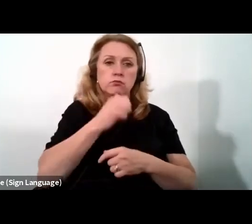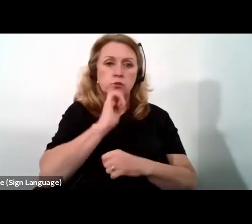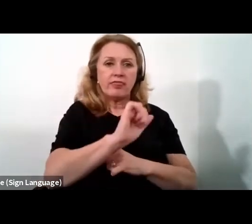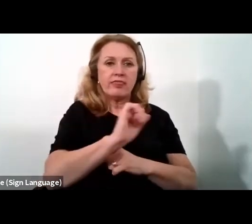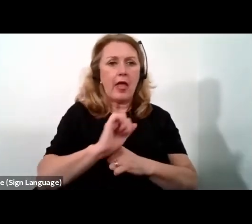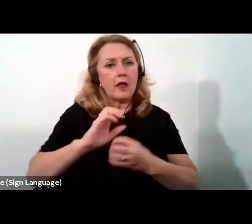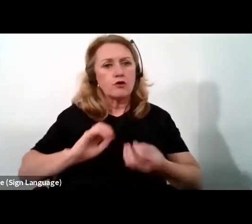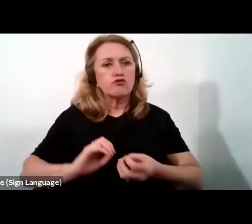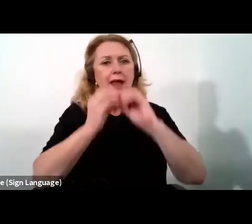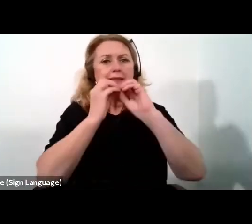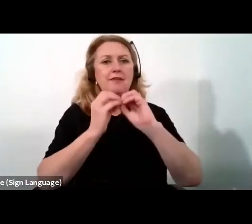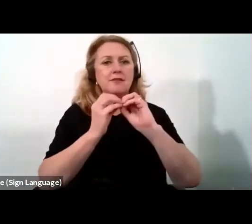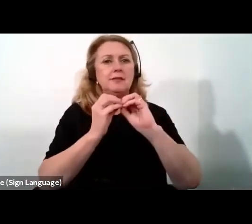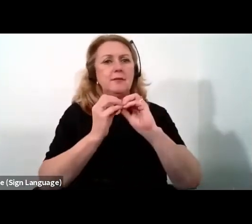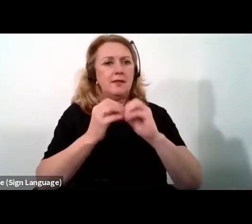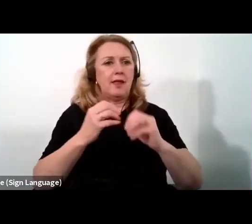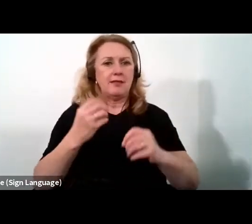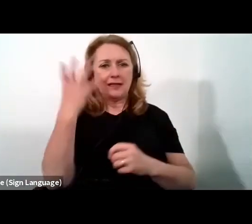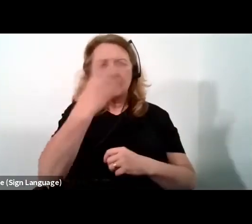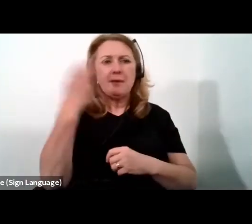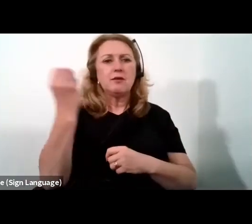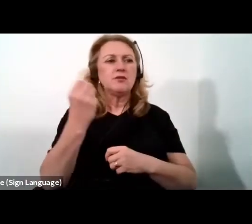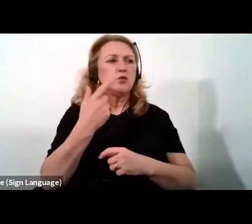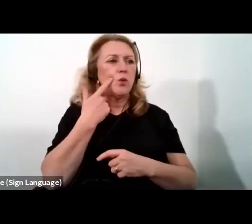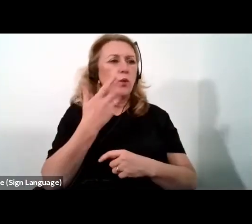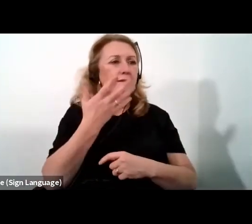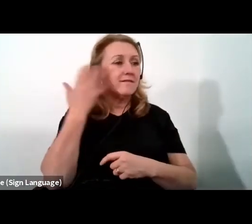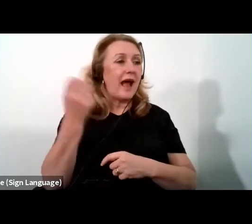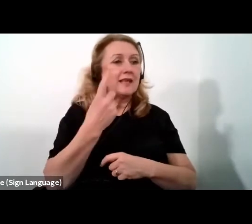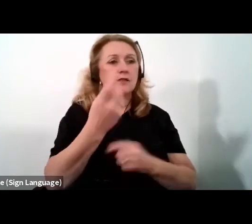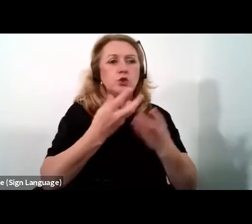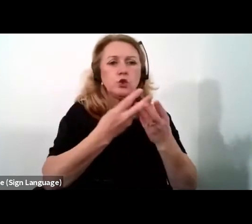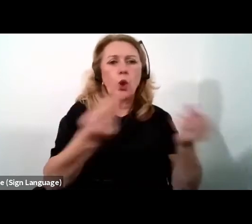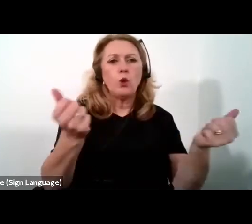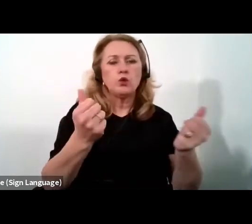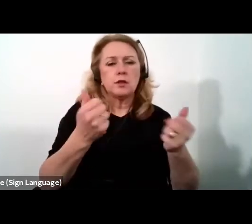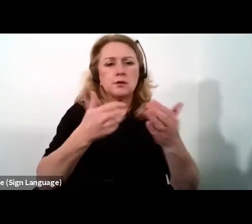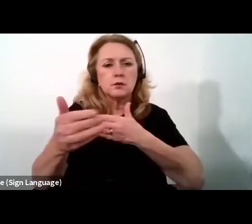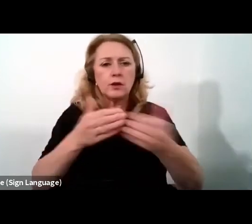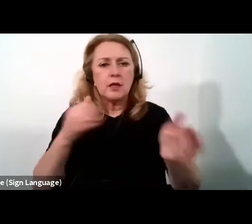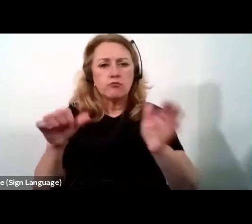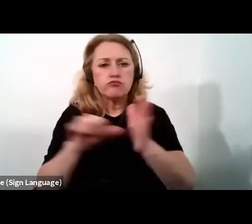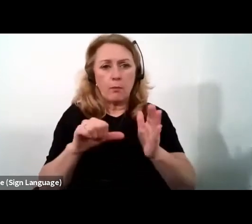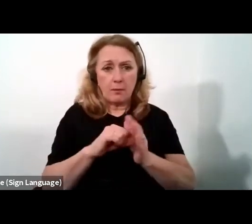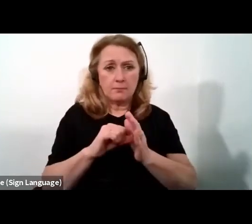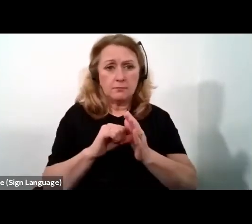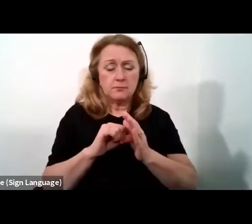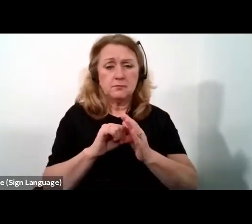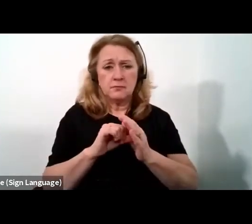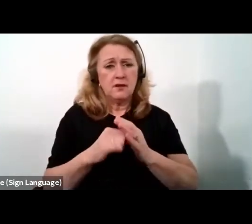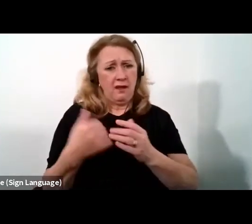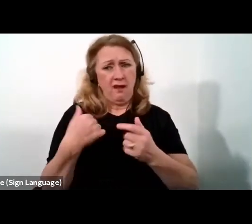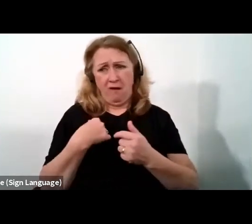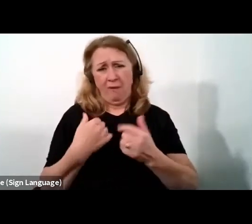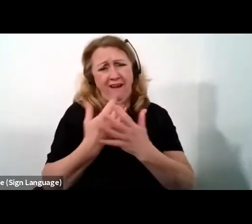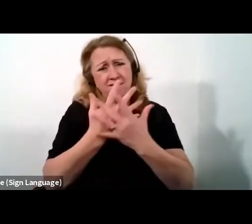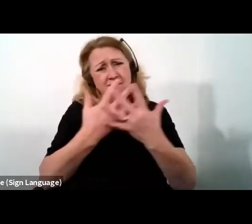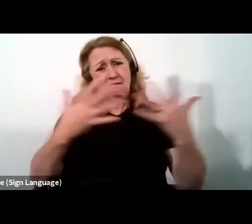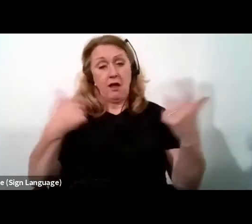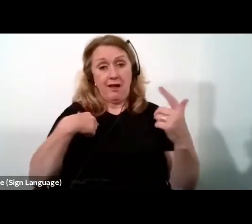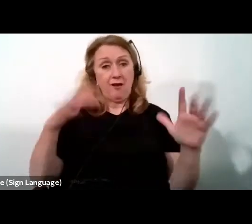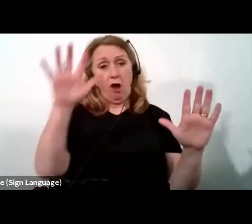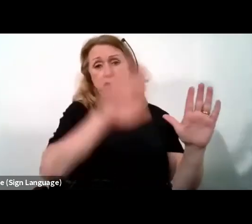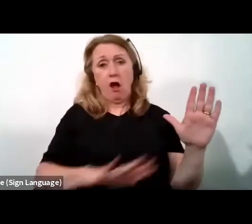spirit to find solutions to economically rewarding problems. And we have so many across our continent,